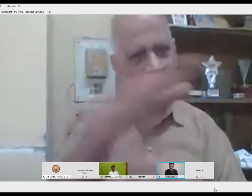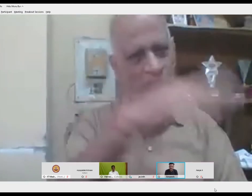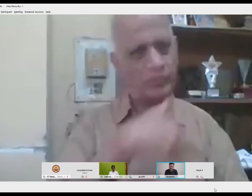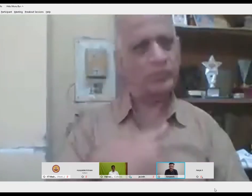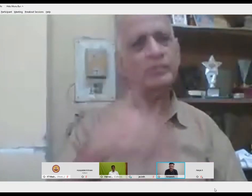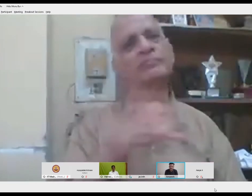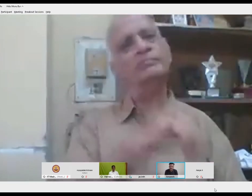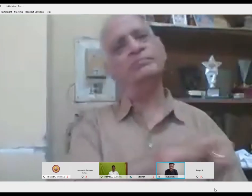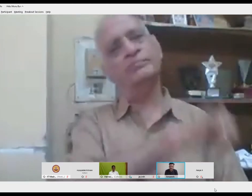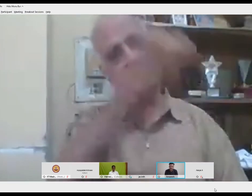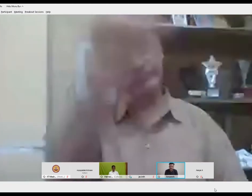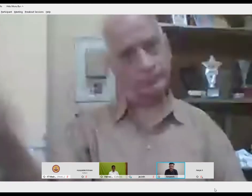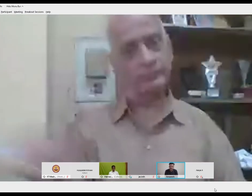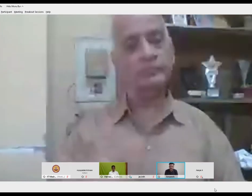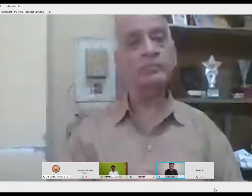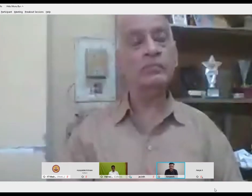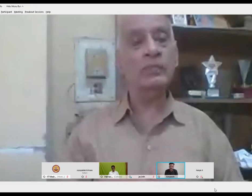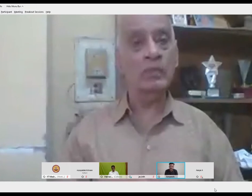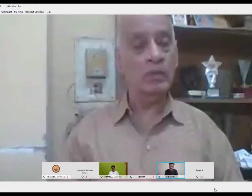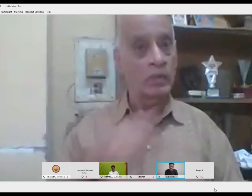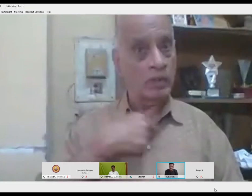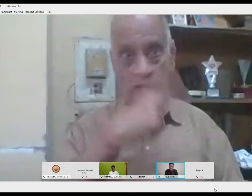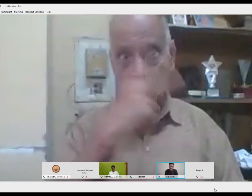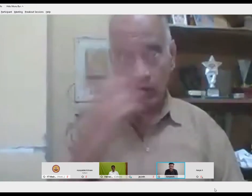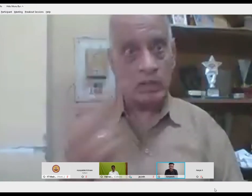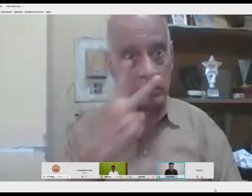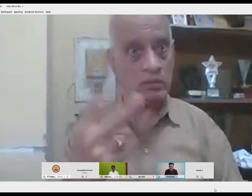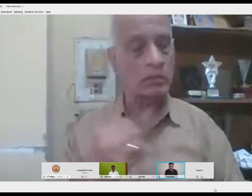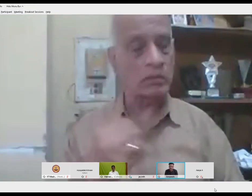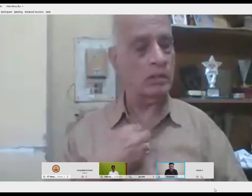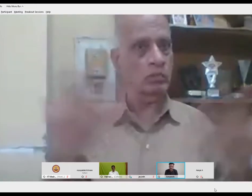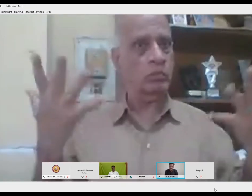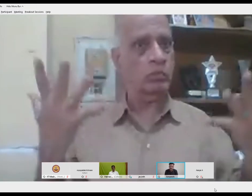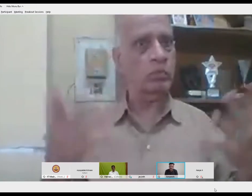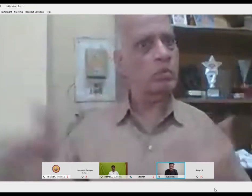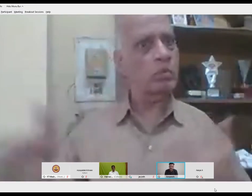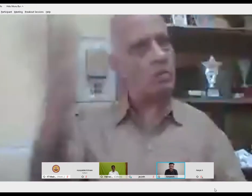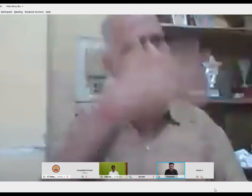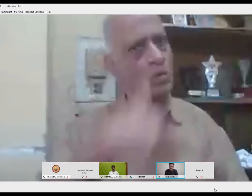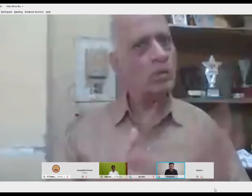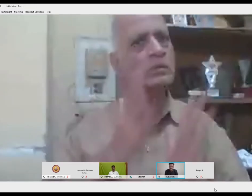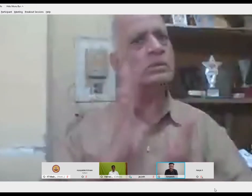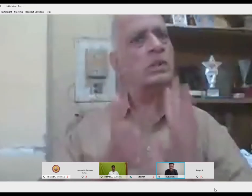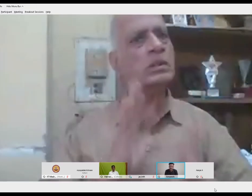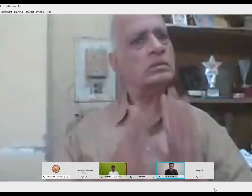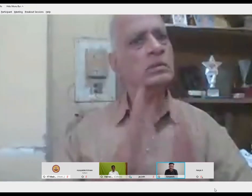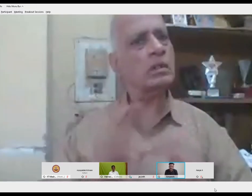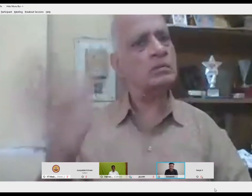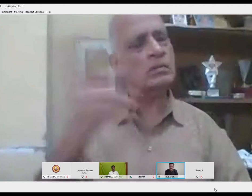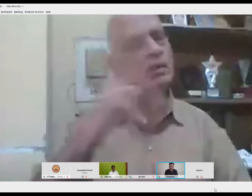so I used I was using the oral method when after I was in America I saw